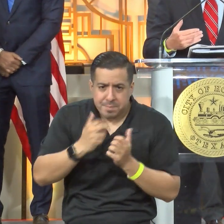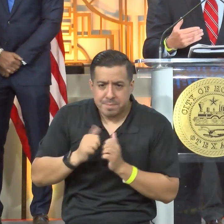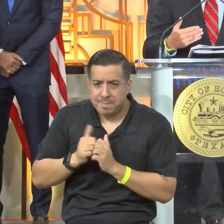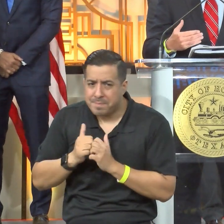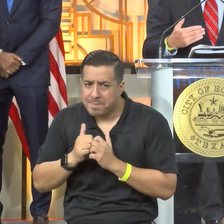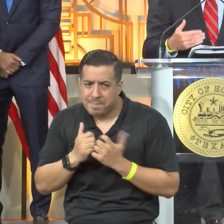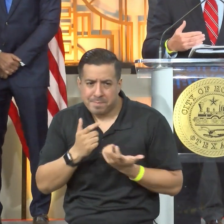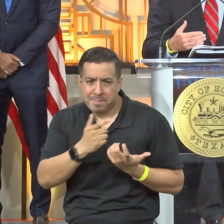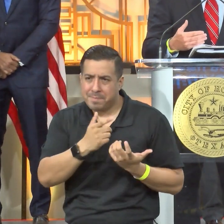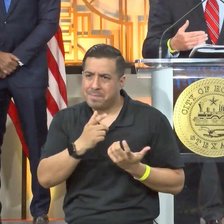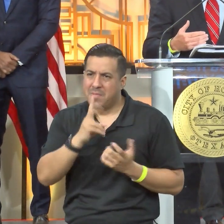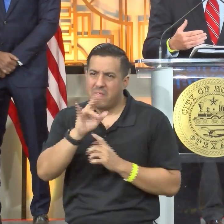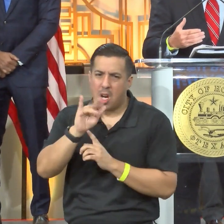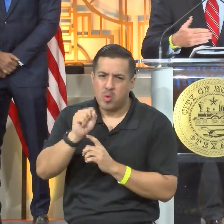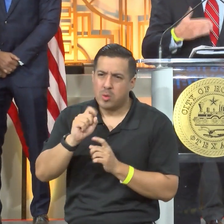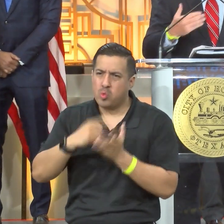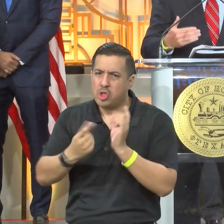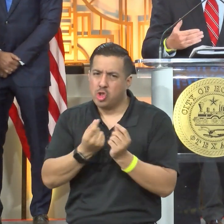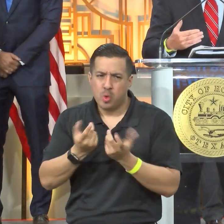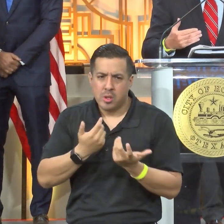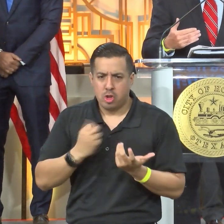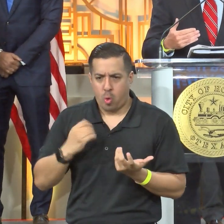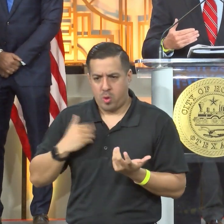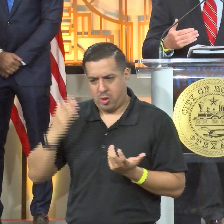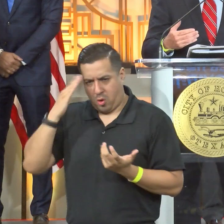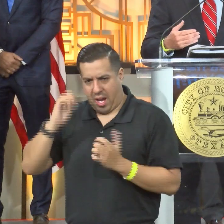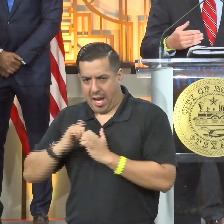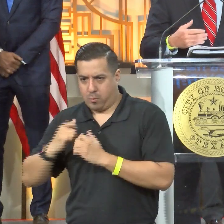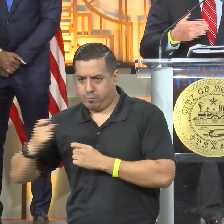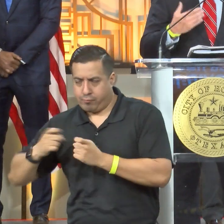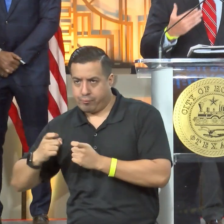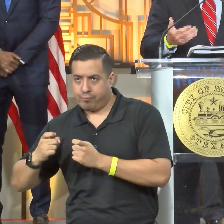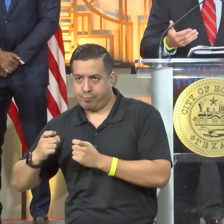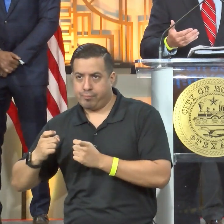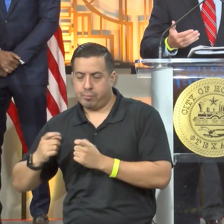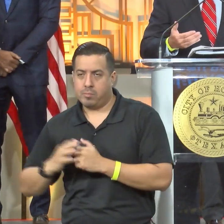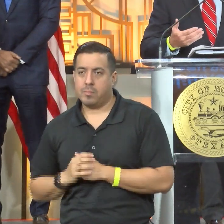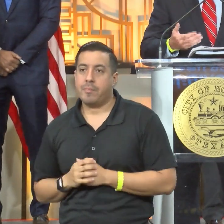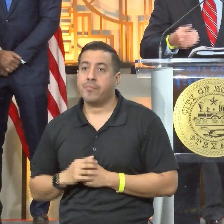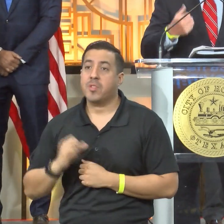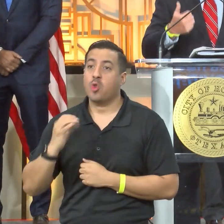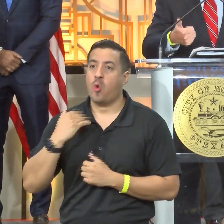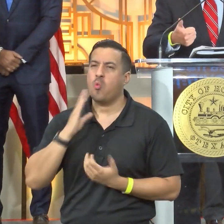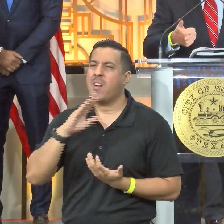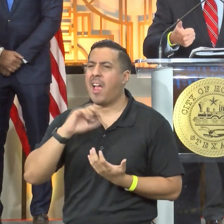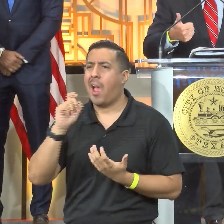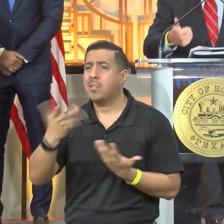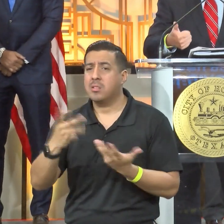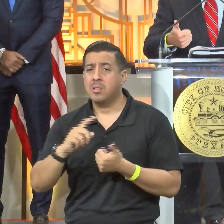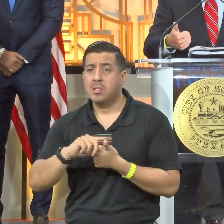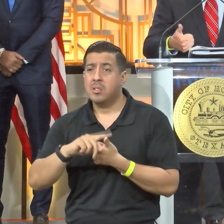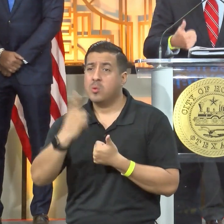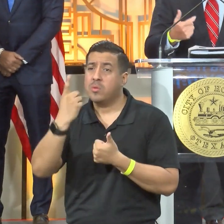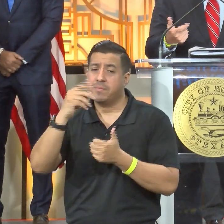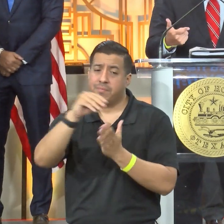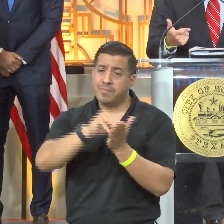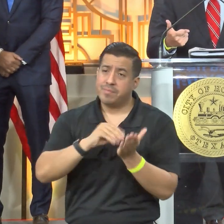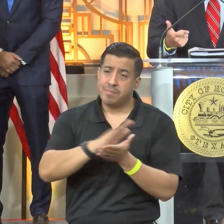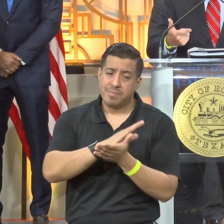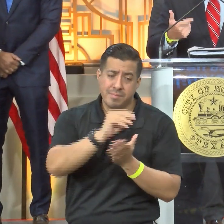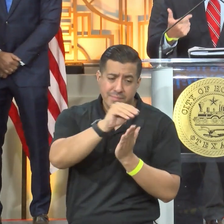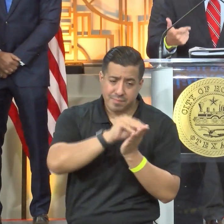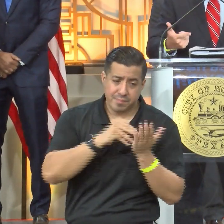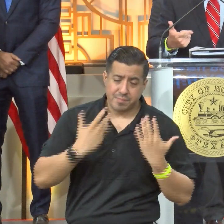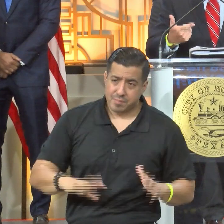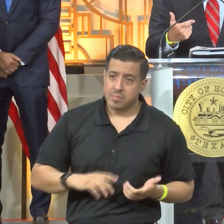the virus is doing in our community so we can get ahead of it and control it so this is what we're going to be asking one is to fill out the questionnaire and number